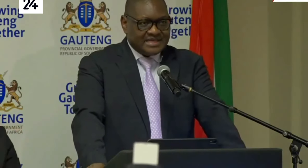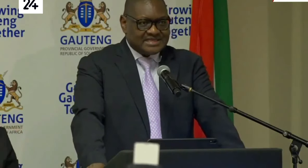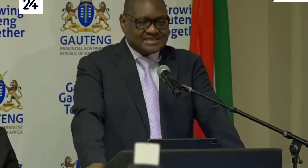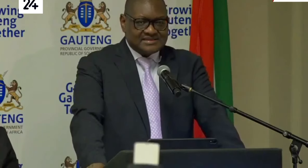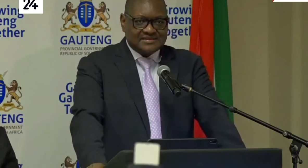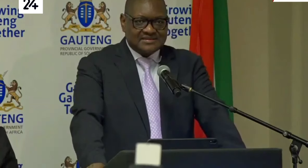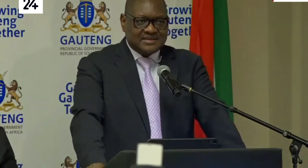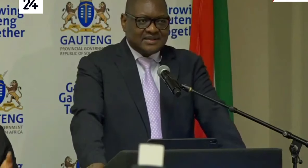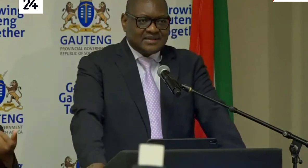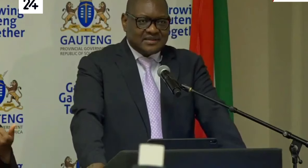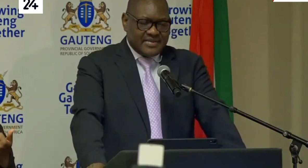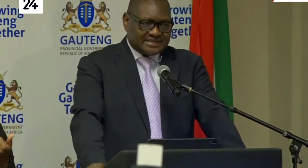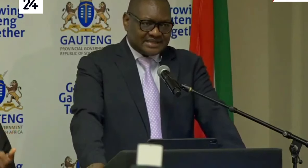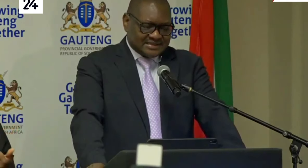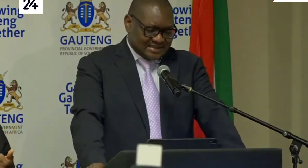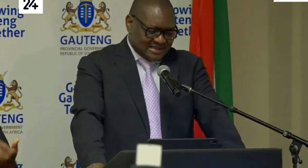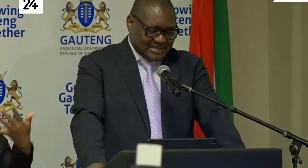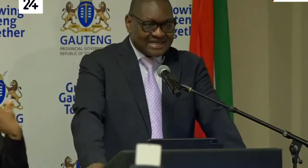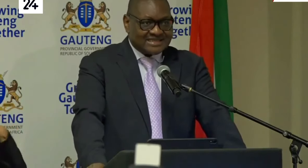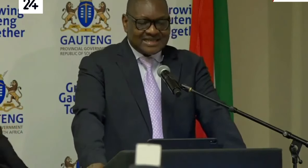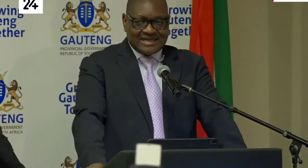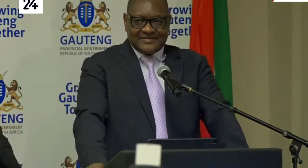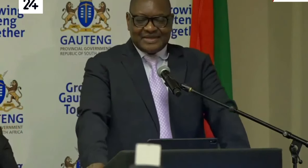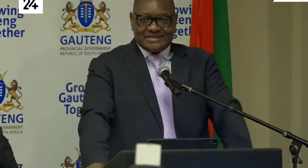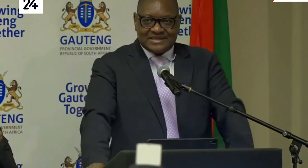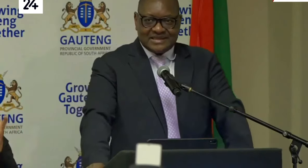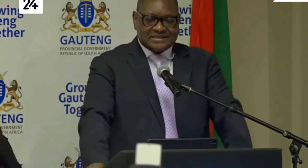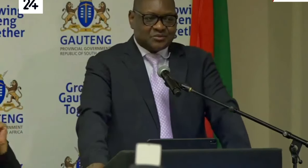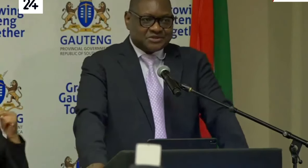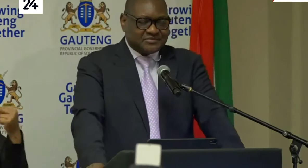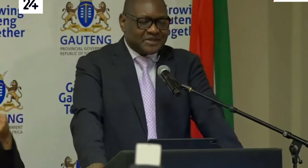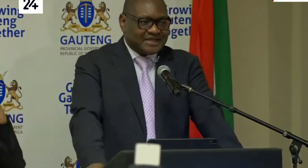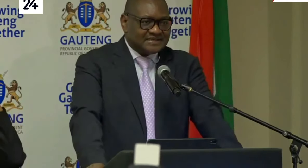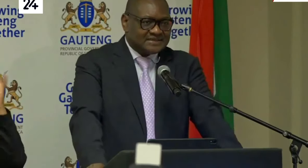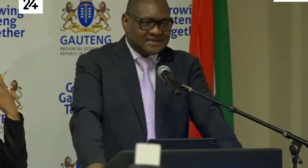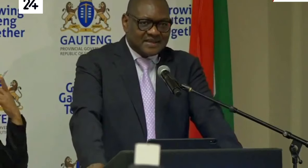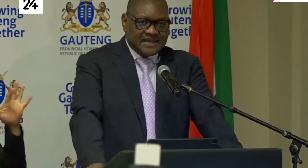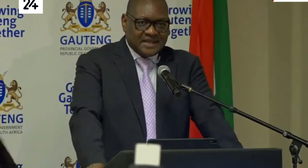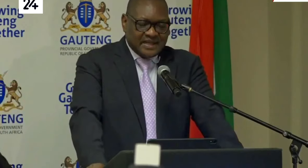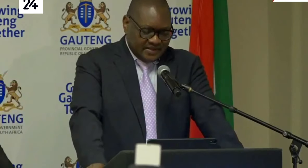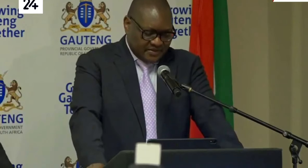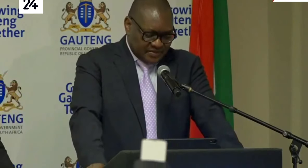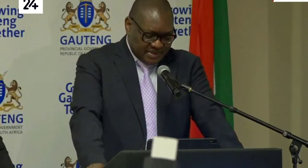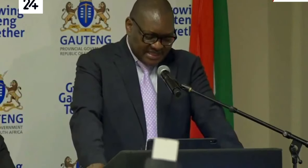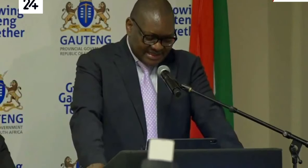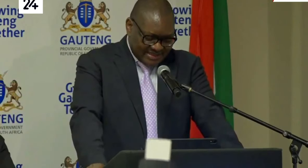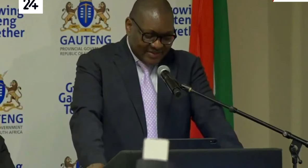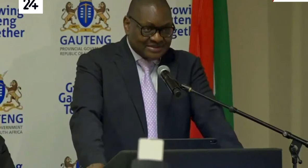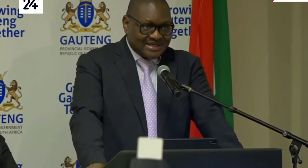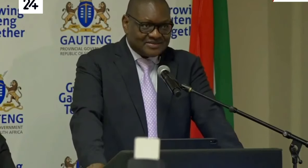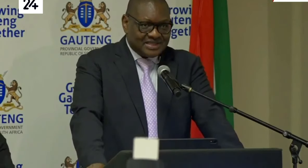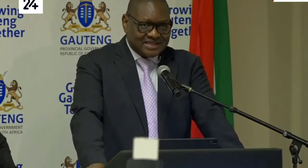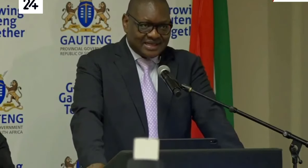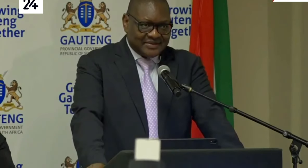implementing the measures that our national government has put in place through the national